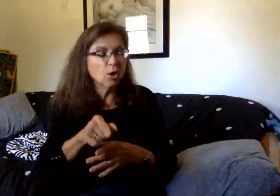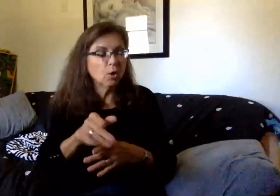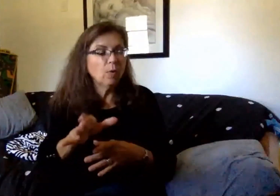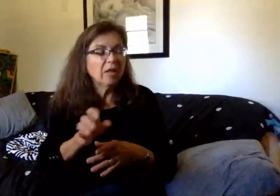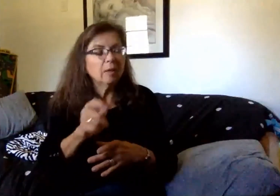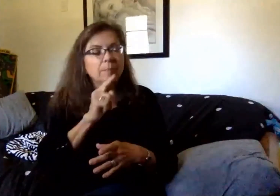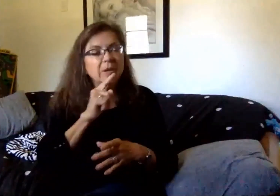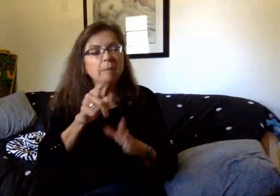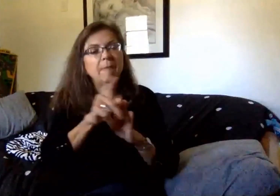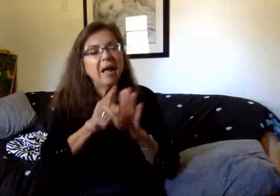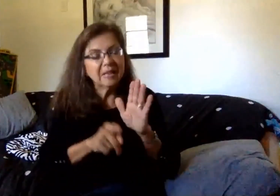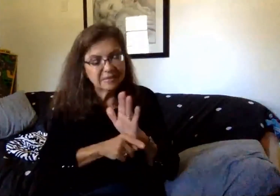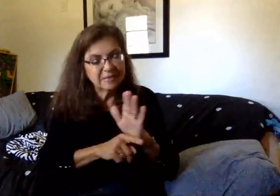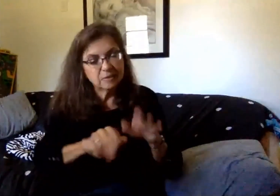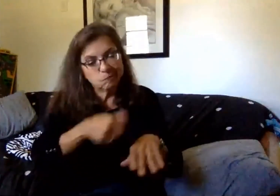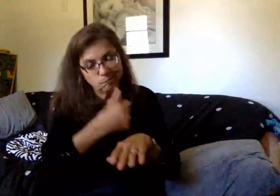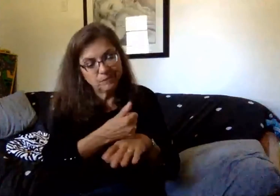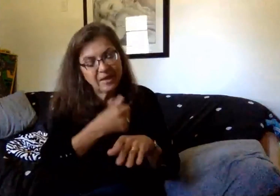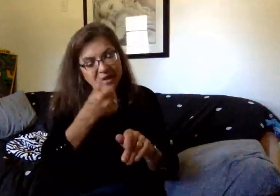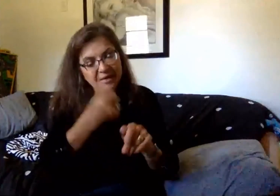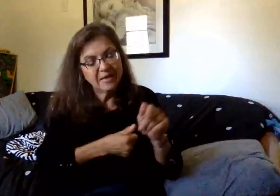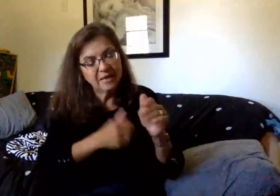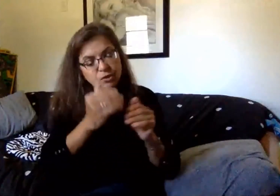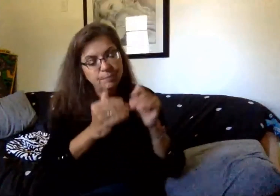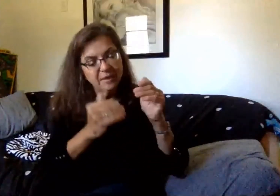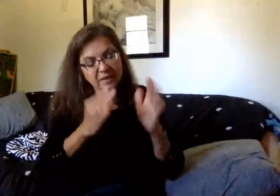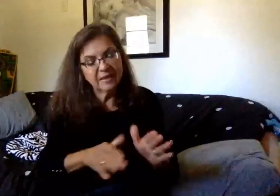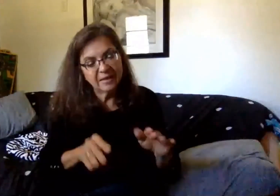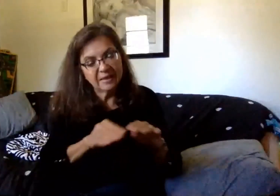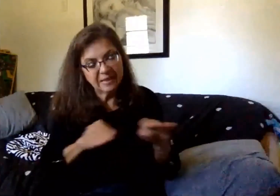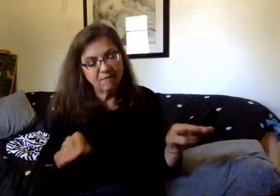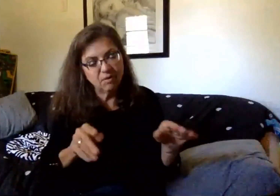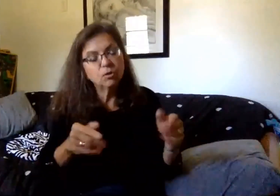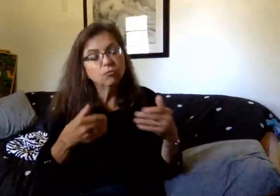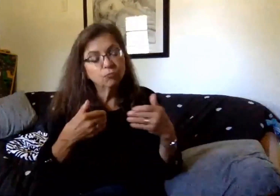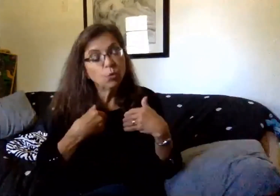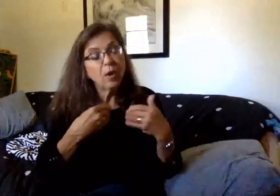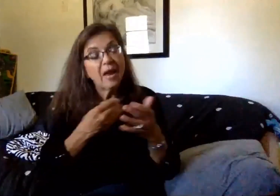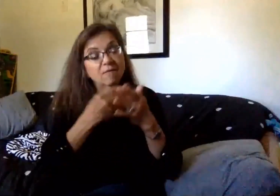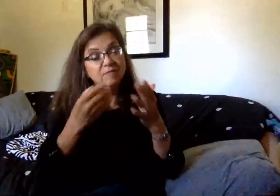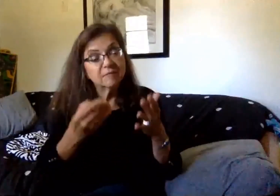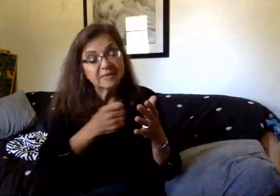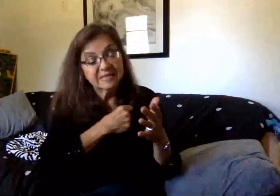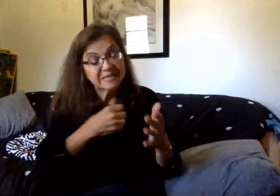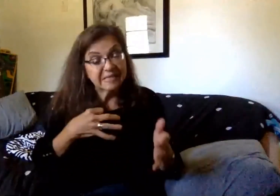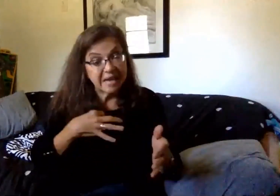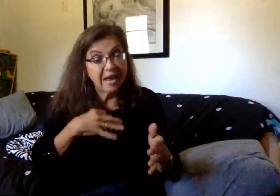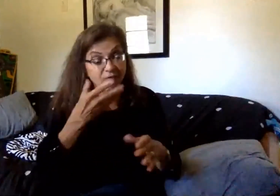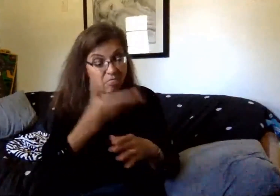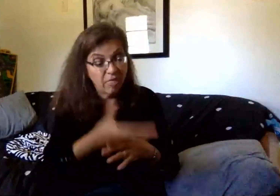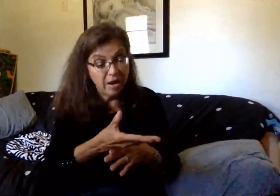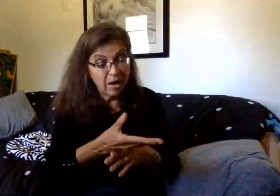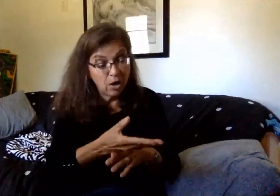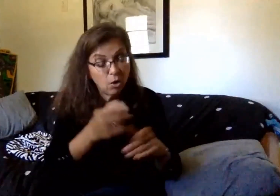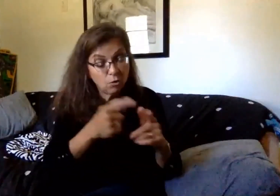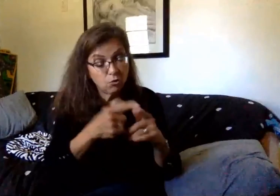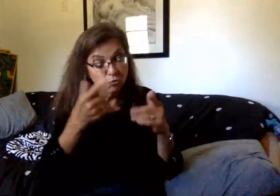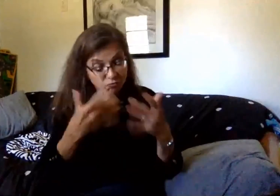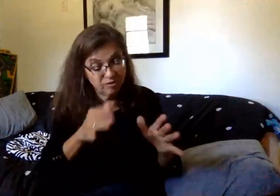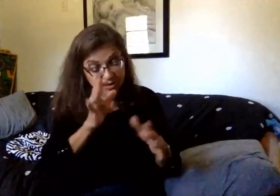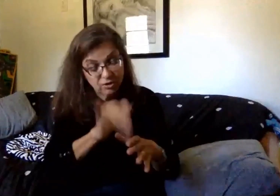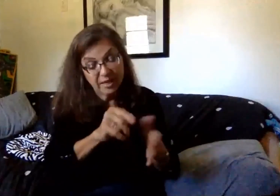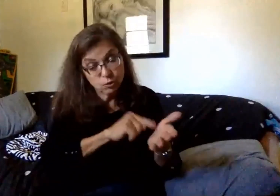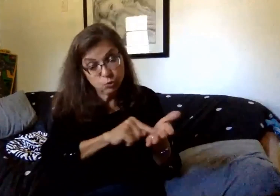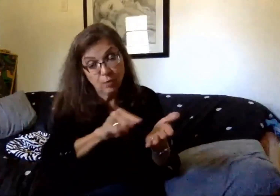place at each building level to have trained staff on-site, including our school nurses, to complete that daily health